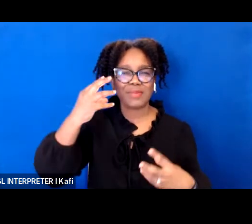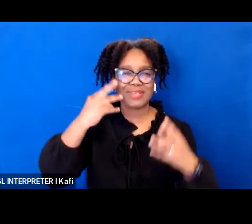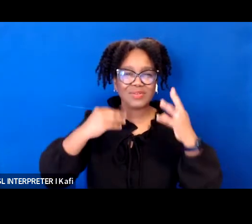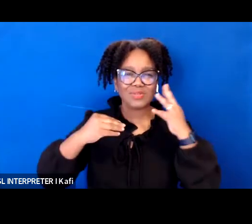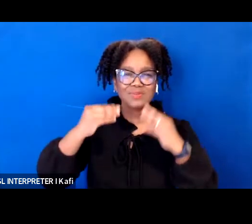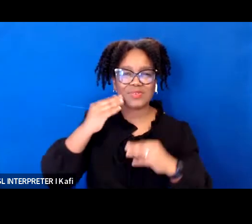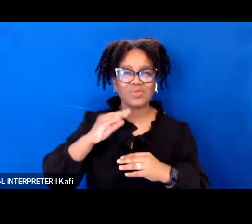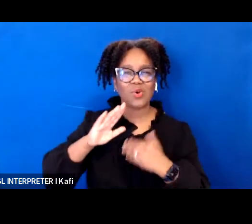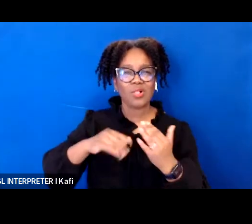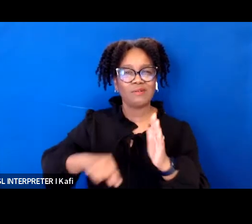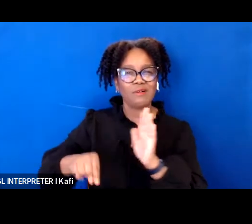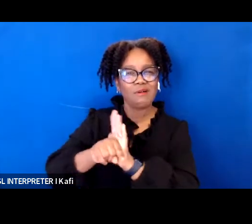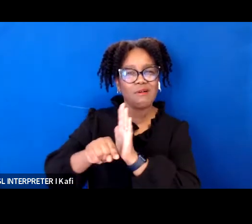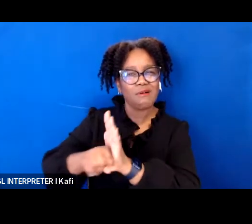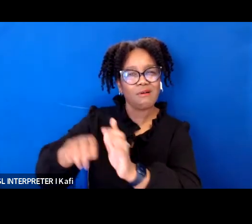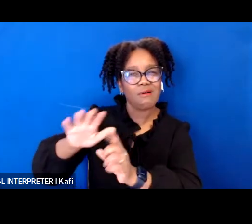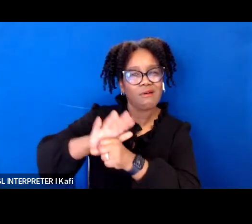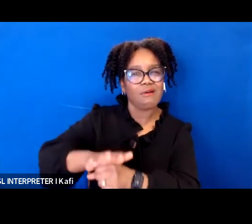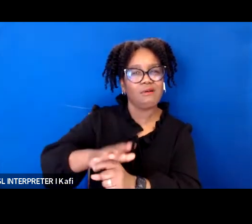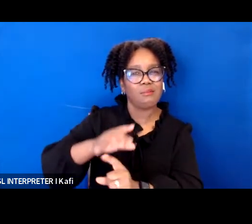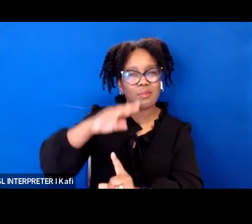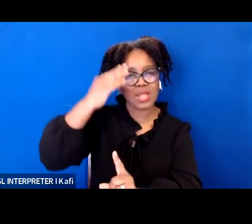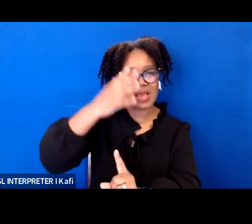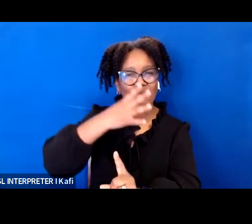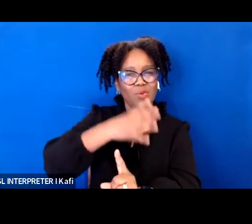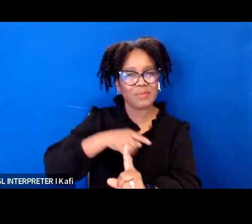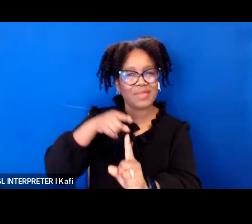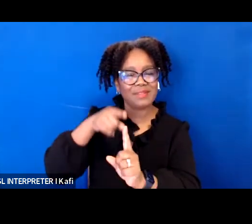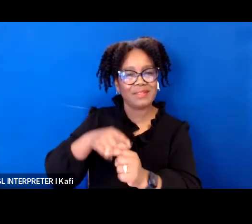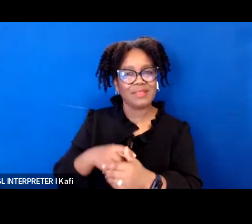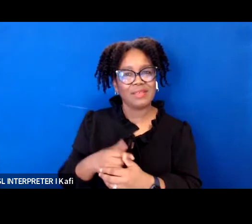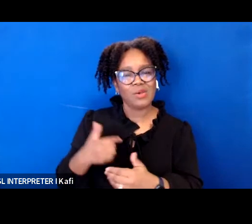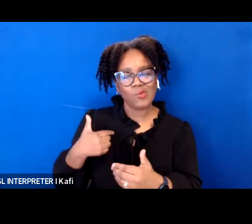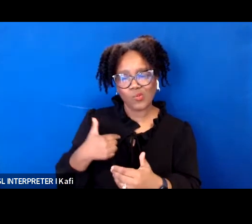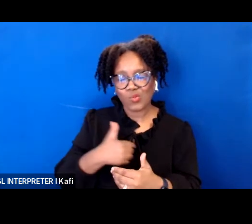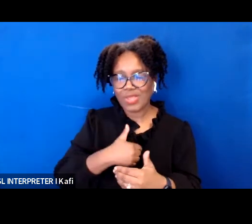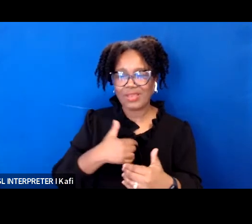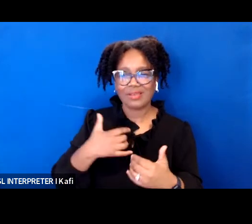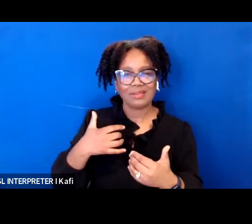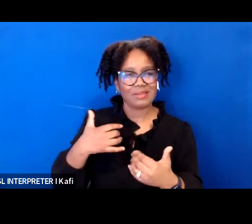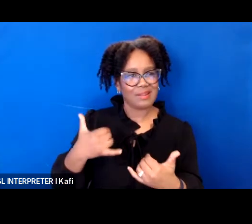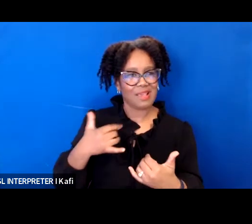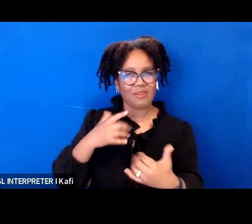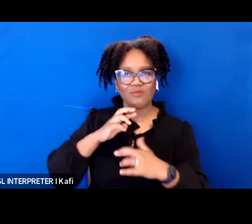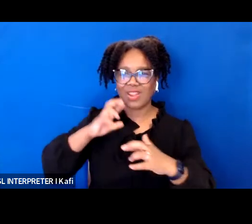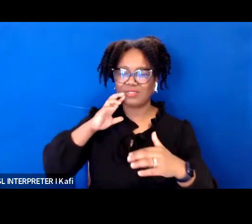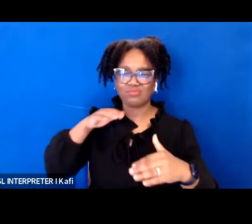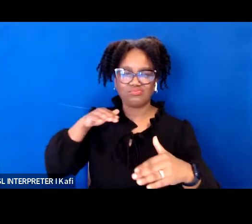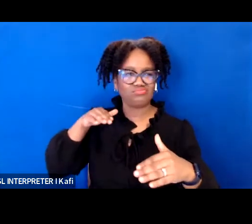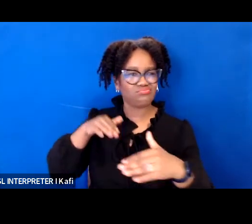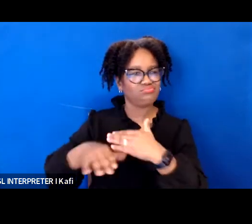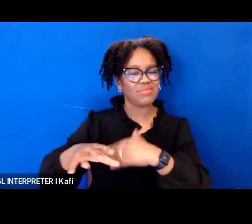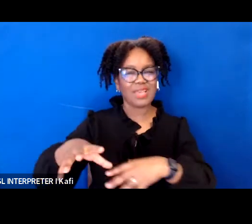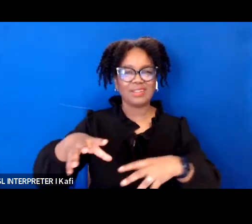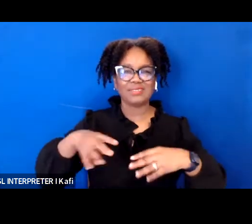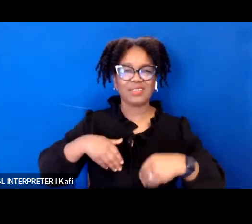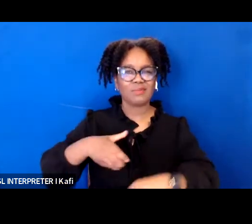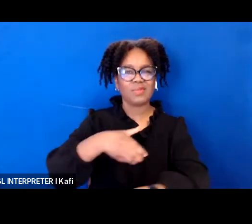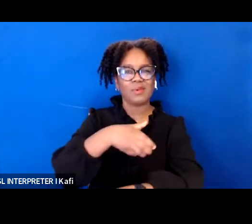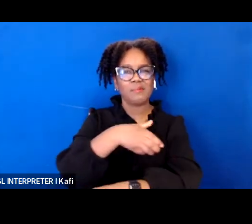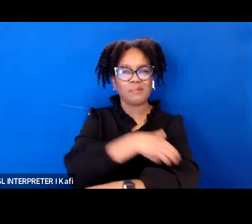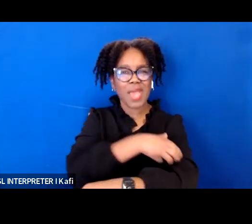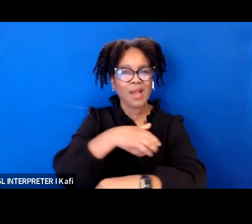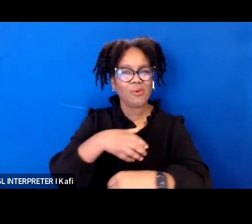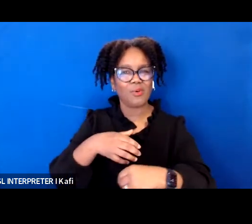endure to step into the power and have the presence that we deserve and to make the history that has been long overdue